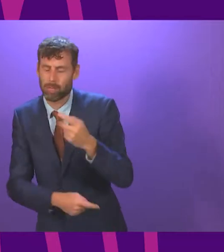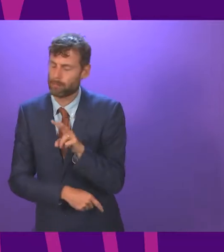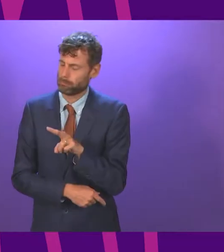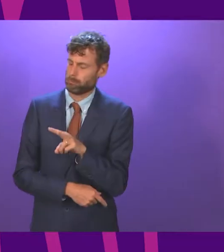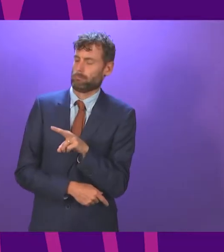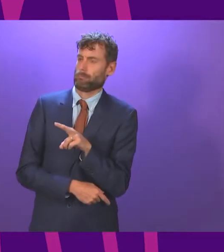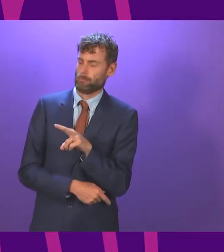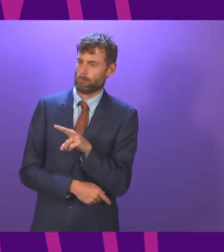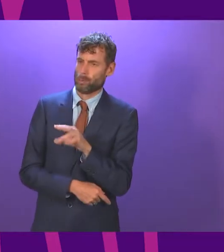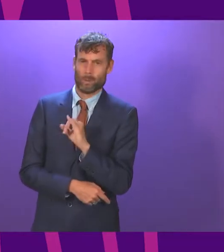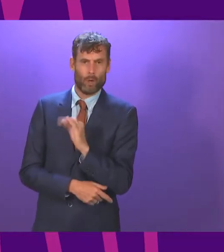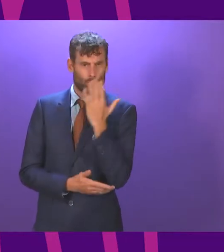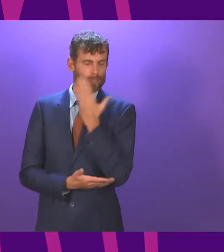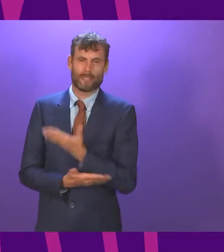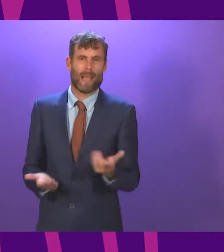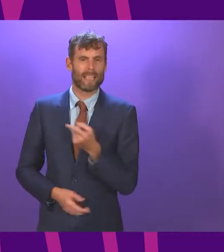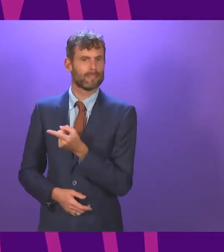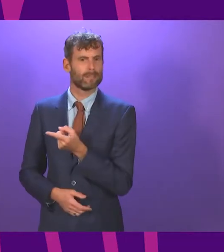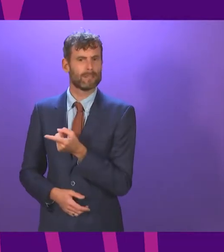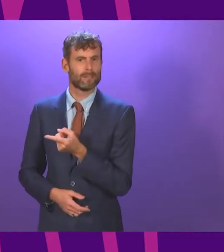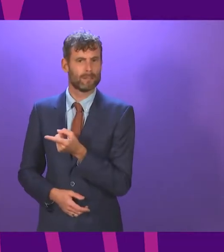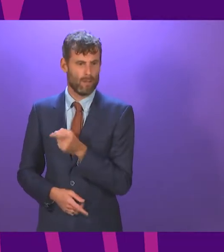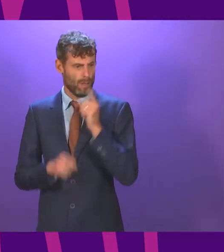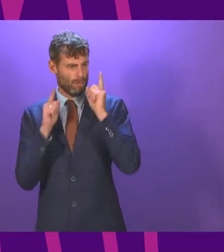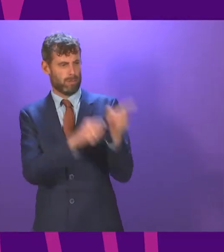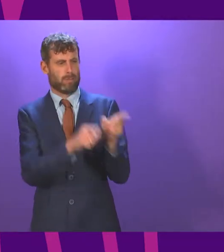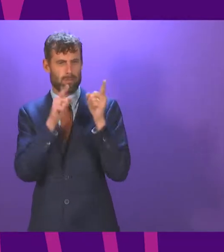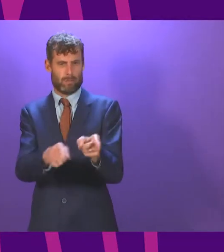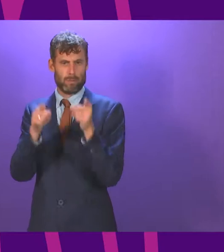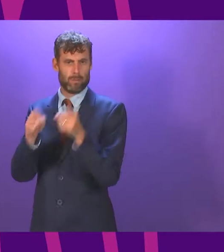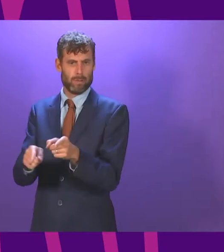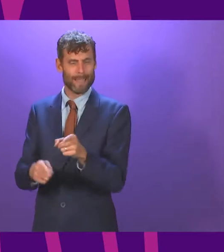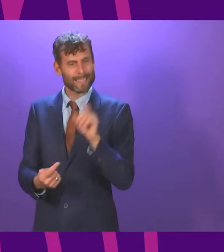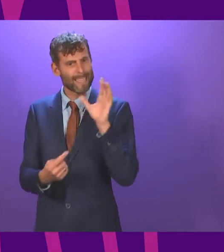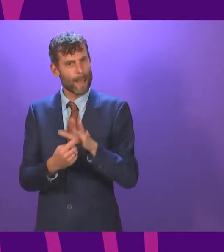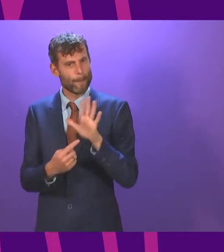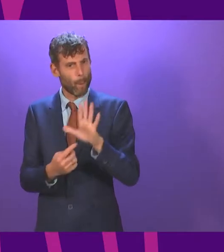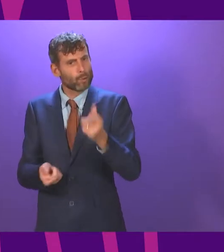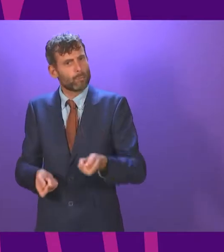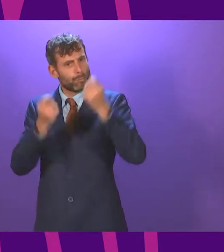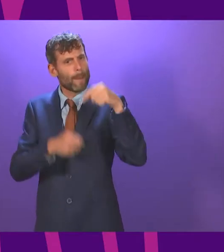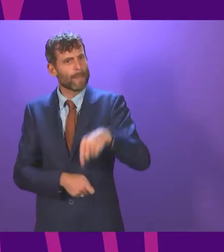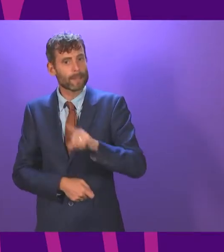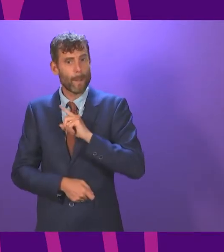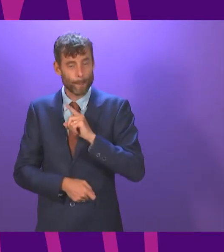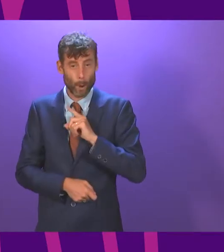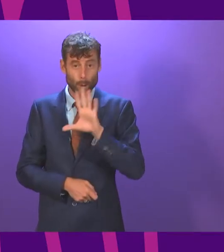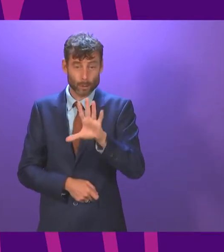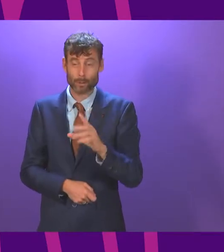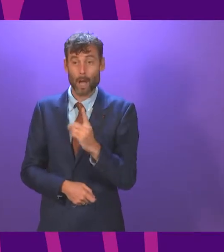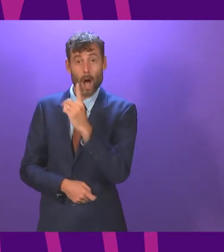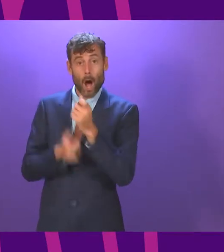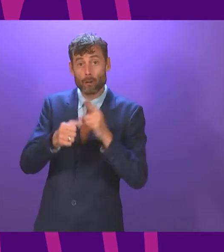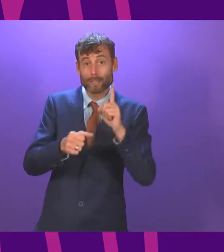disrespectful and why do I say that? Well it's also relevant to the question about whether this has been a hundred days